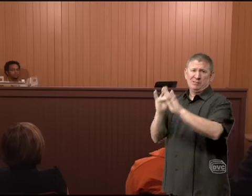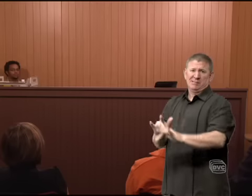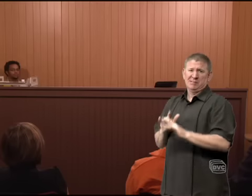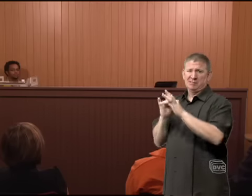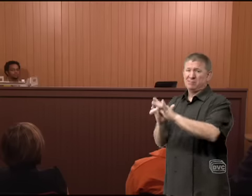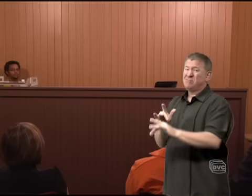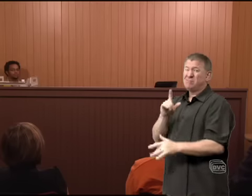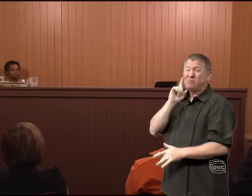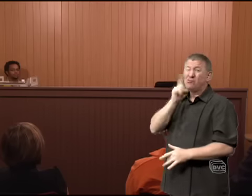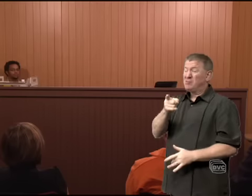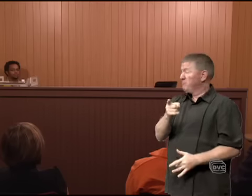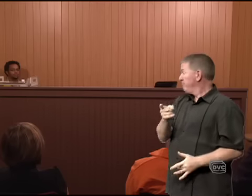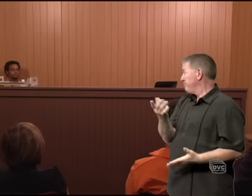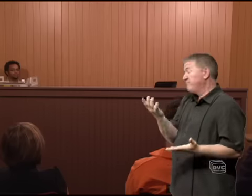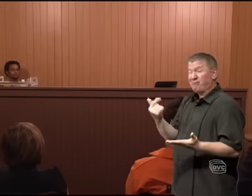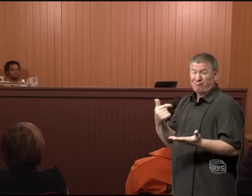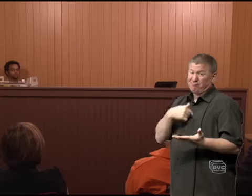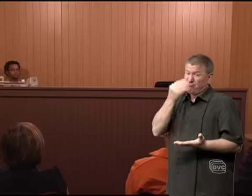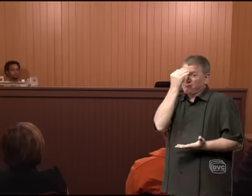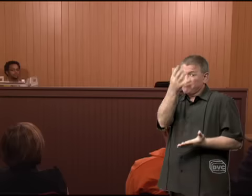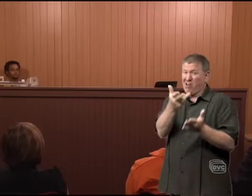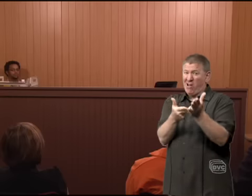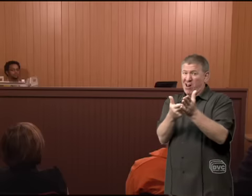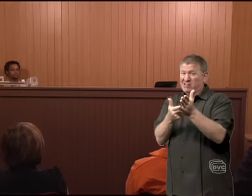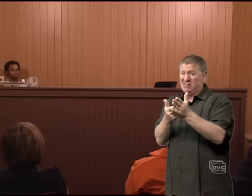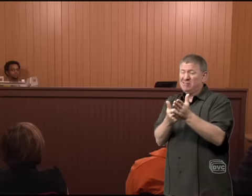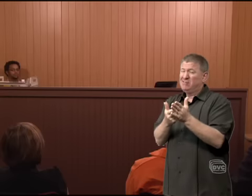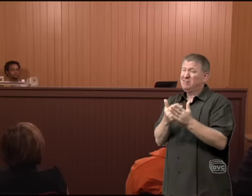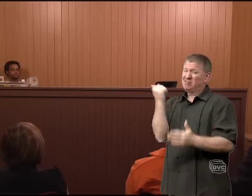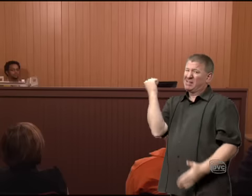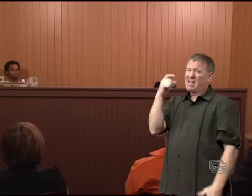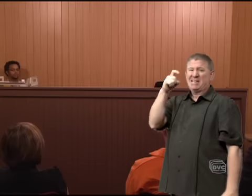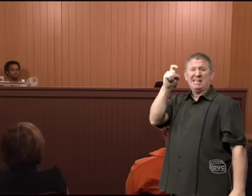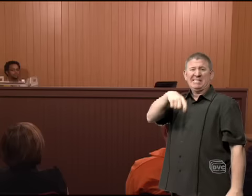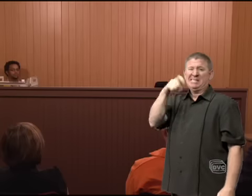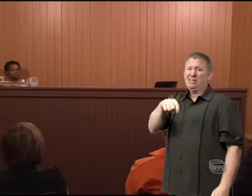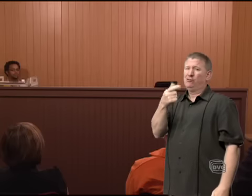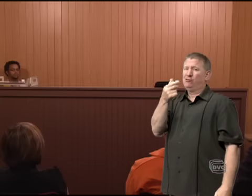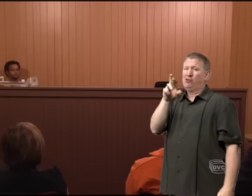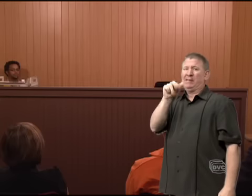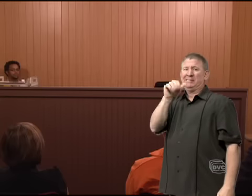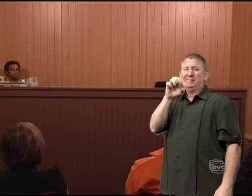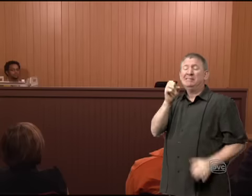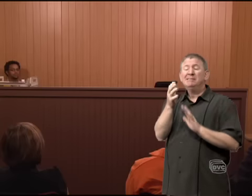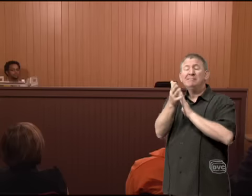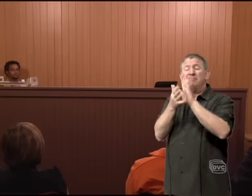mercy. But I've got to be honest with you. What he needs is grace.